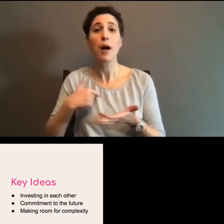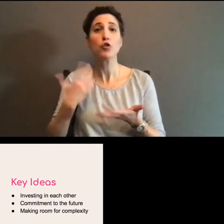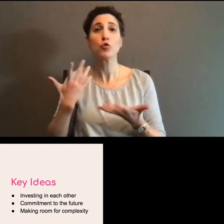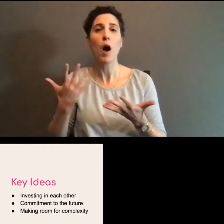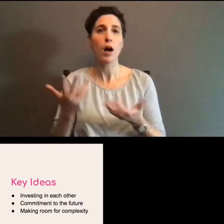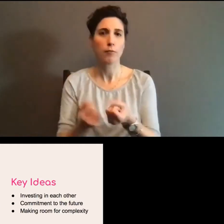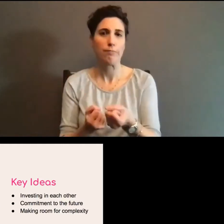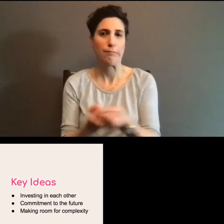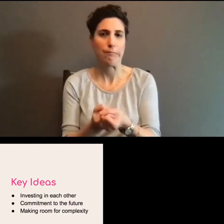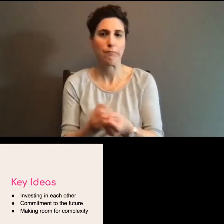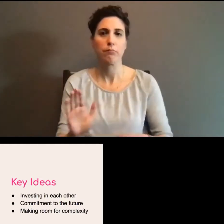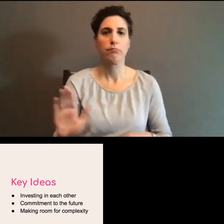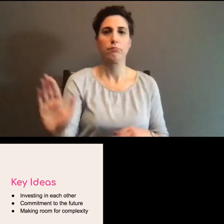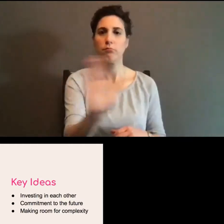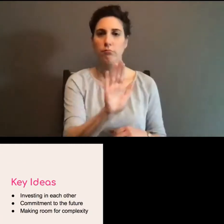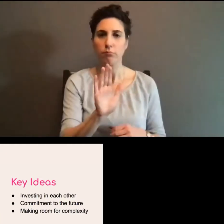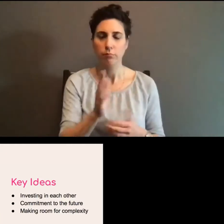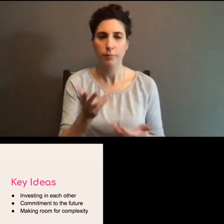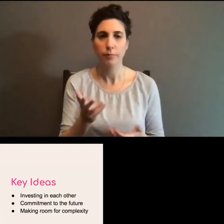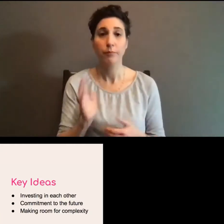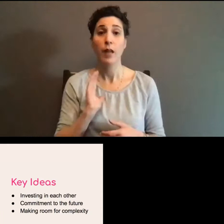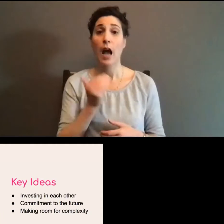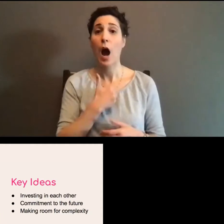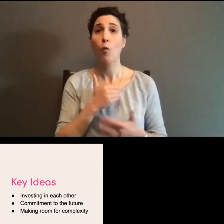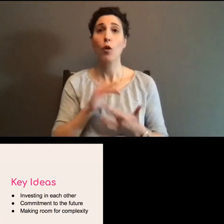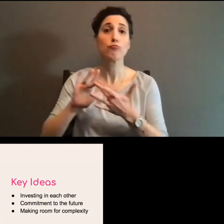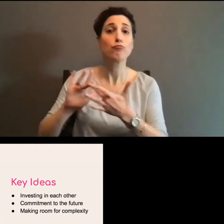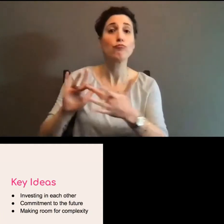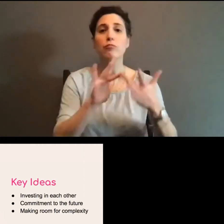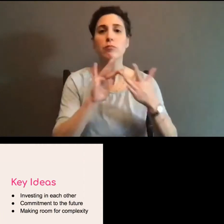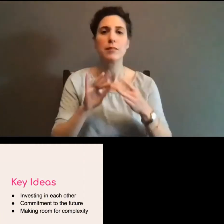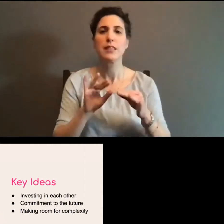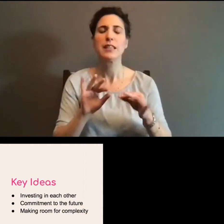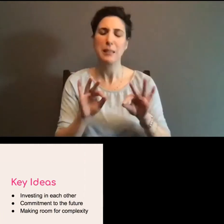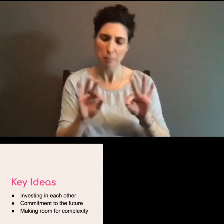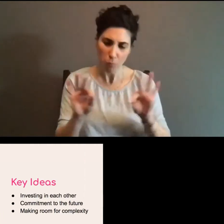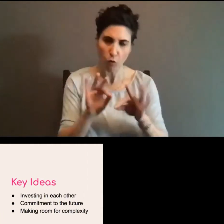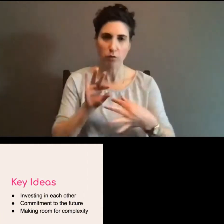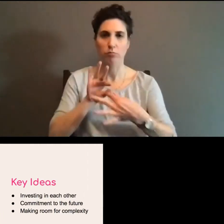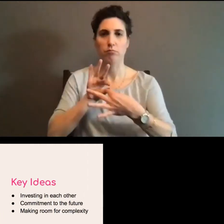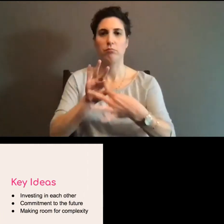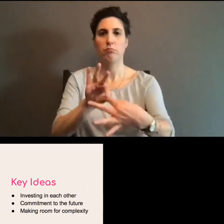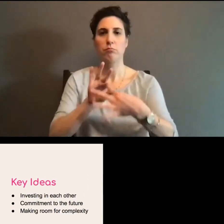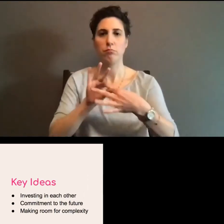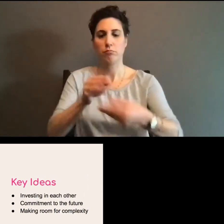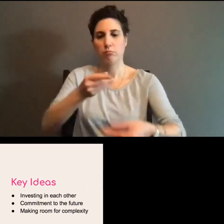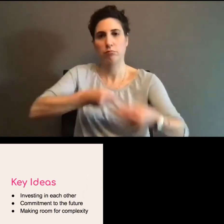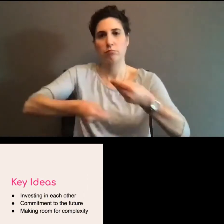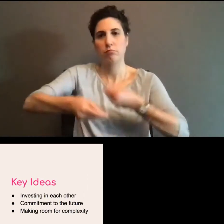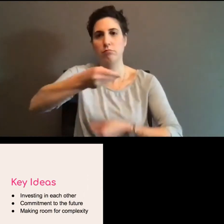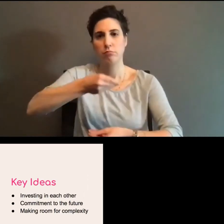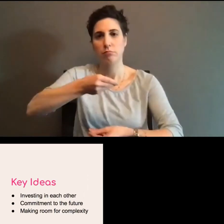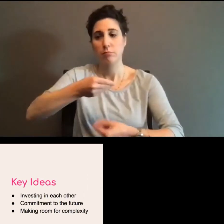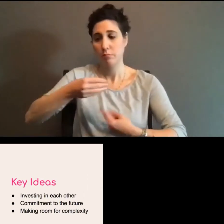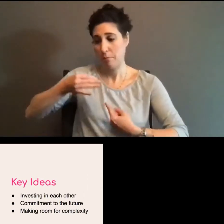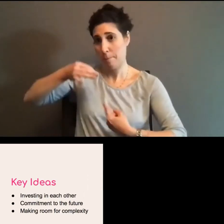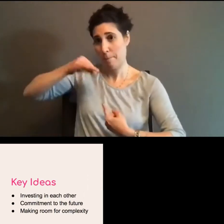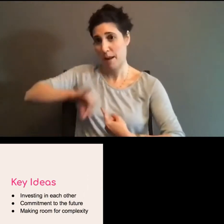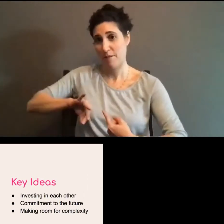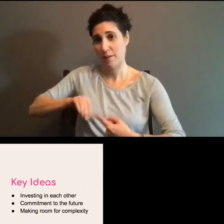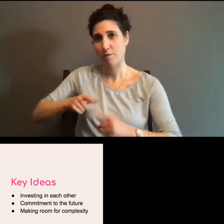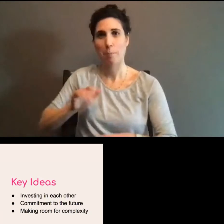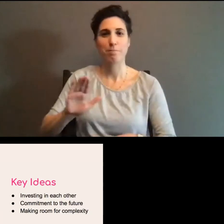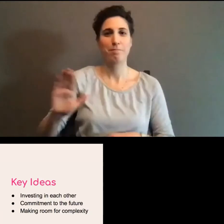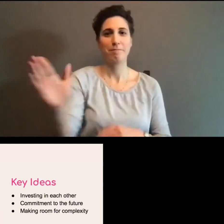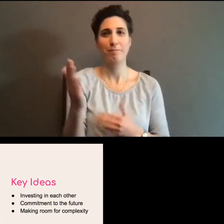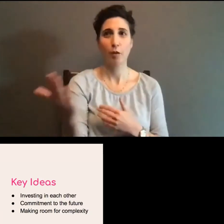support. Outreach should be a mutual give and take almost in a way informed by mutual aid. You benefit from engagement, cooperation,